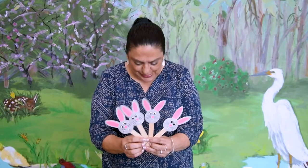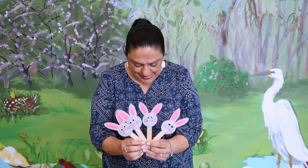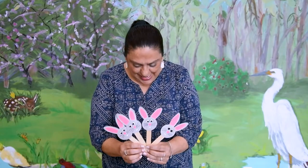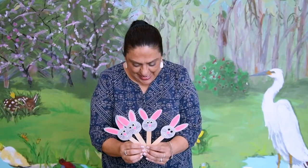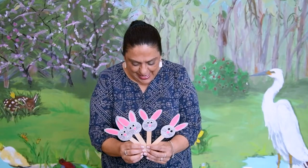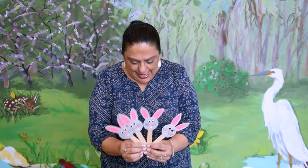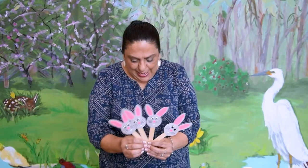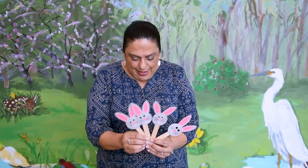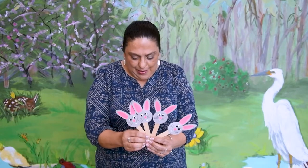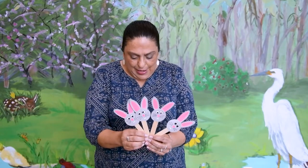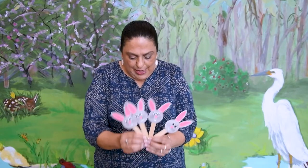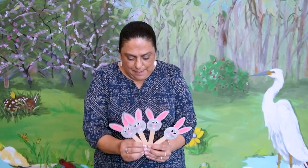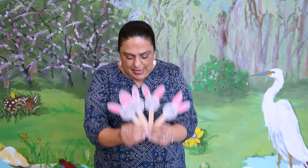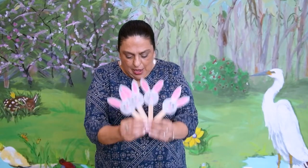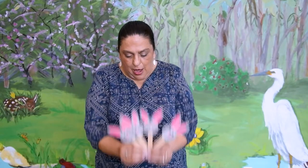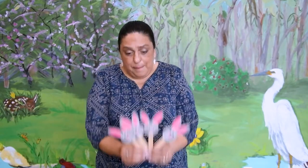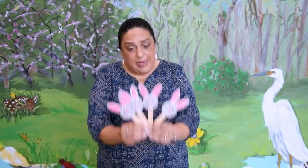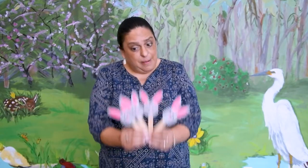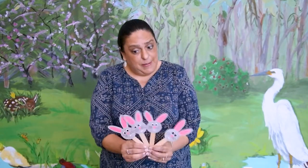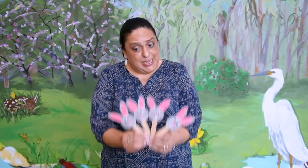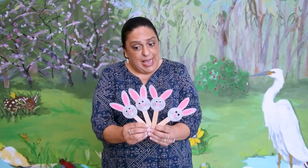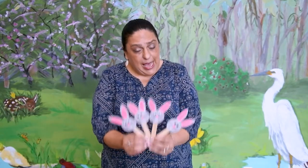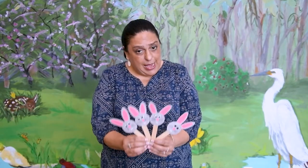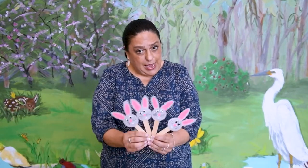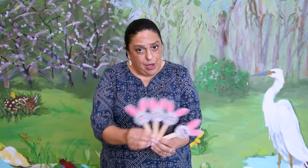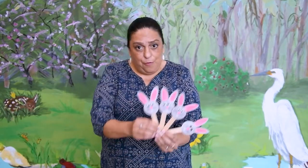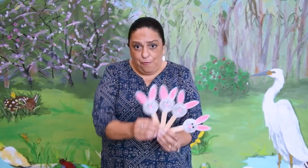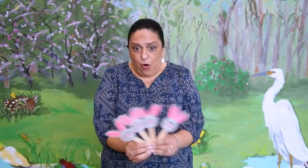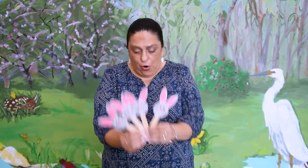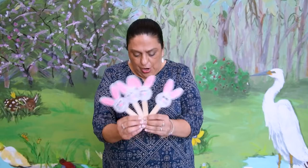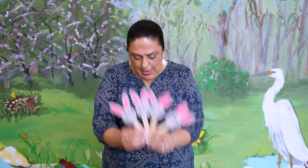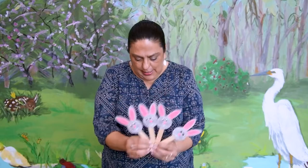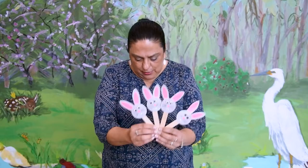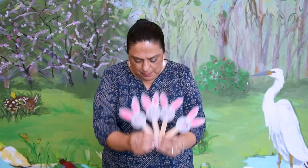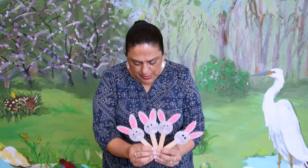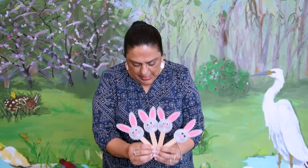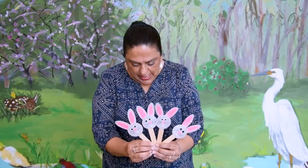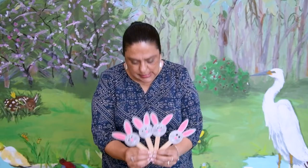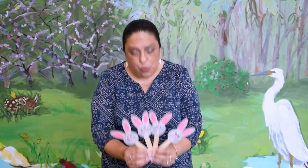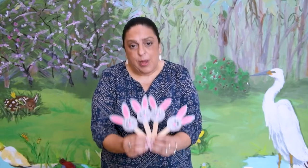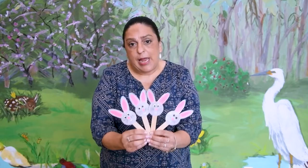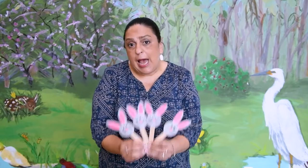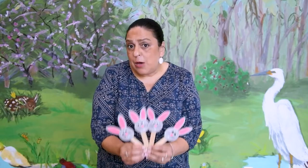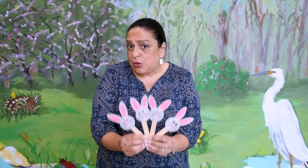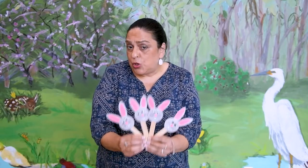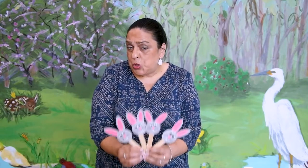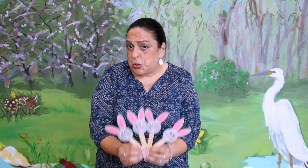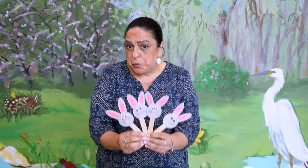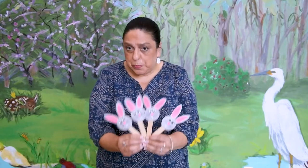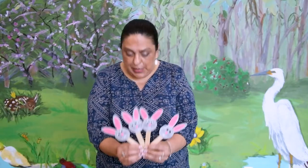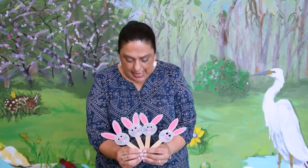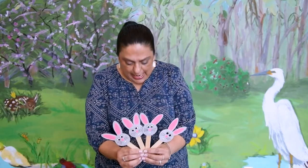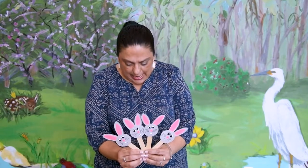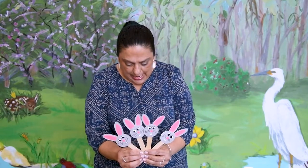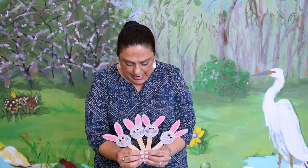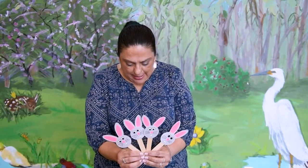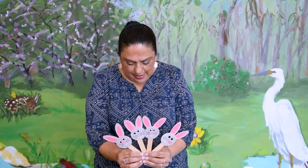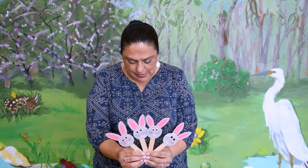Hippity hop and hippity hey. Hippity little bunnies went out to play. That's